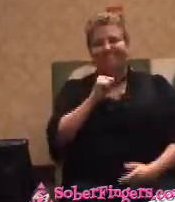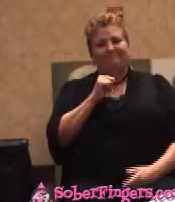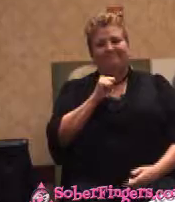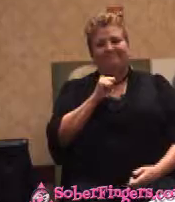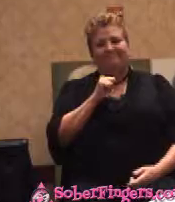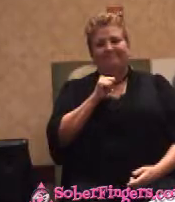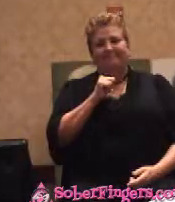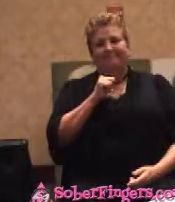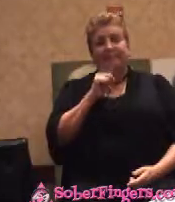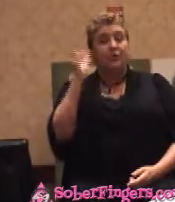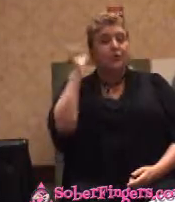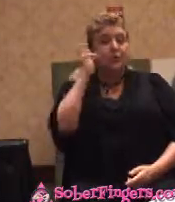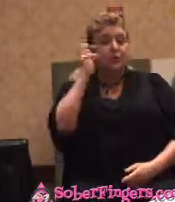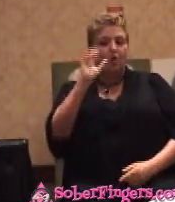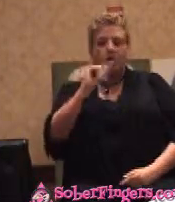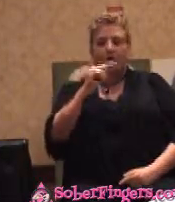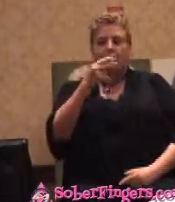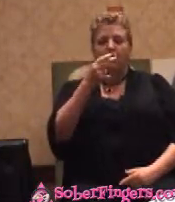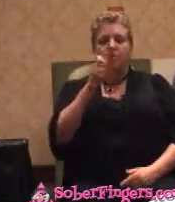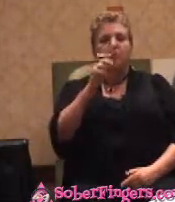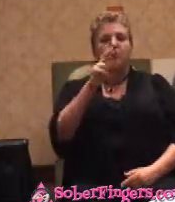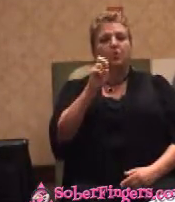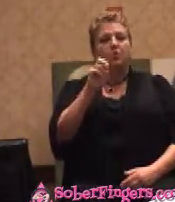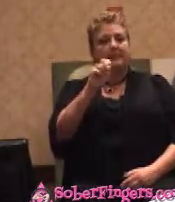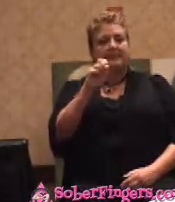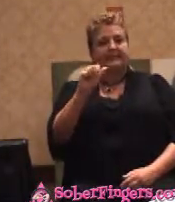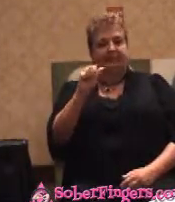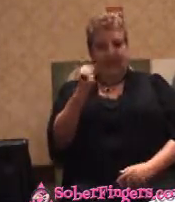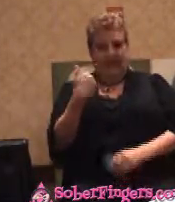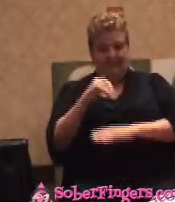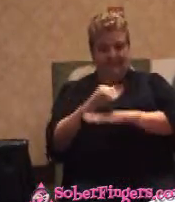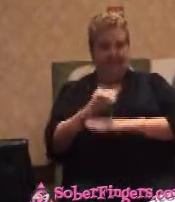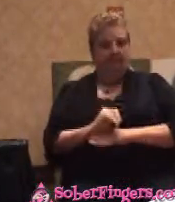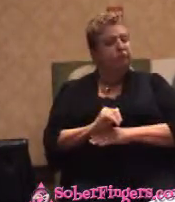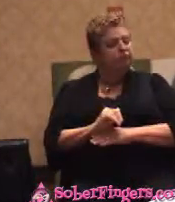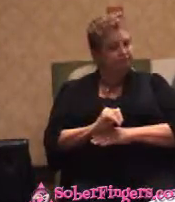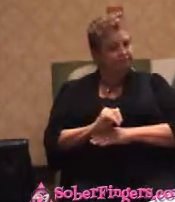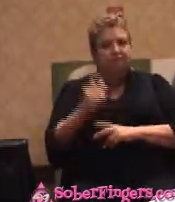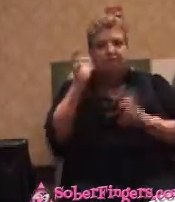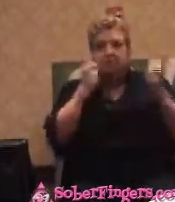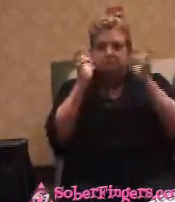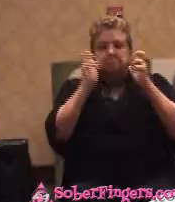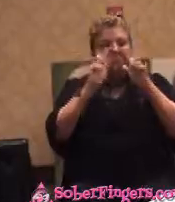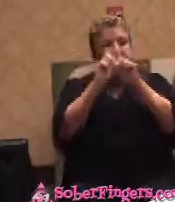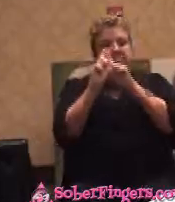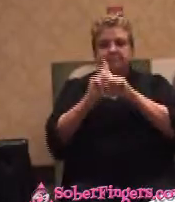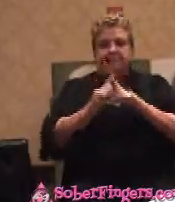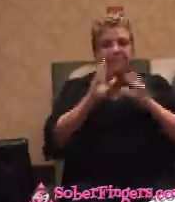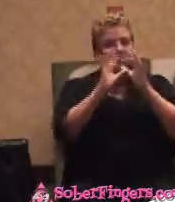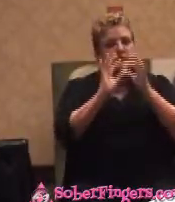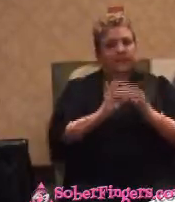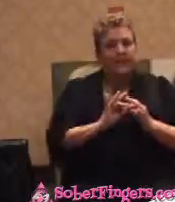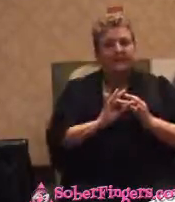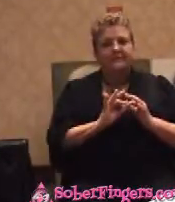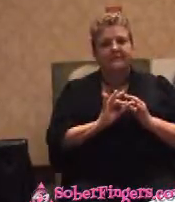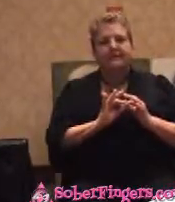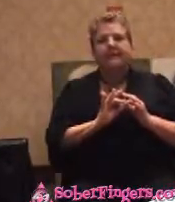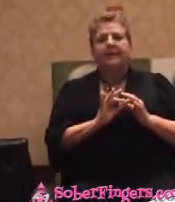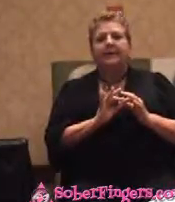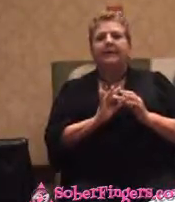night? You hear all kinds of characters of people who come from every walk of life and every site who have done this